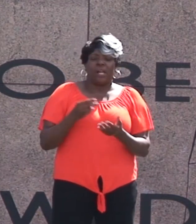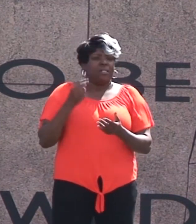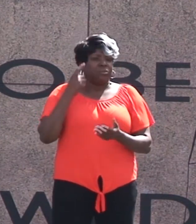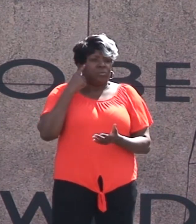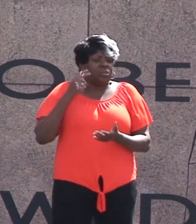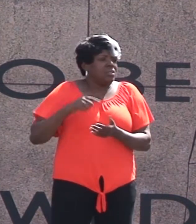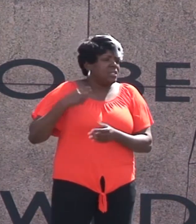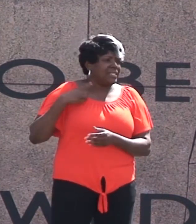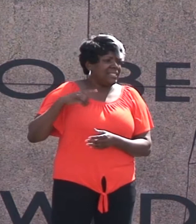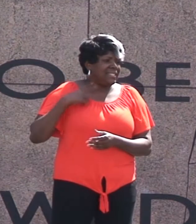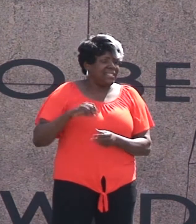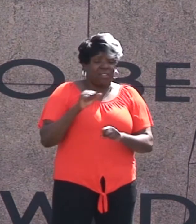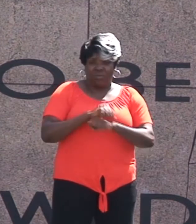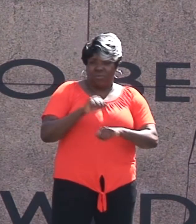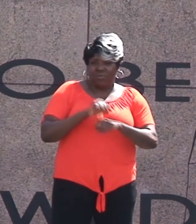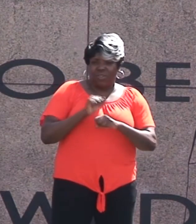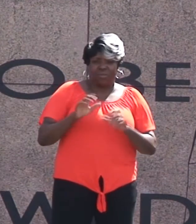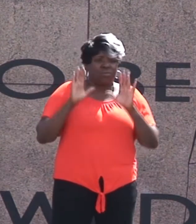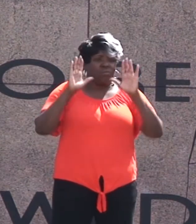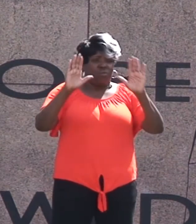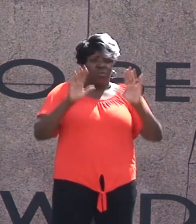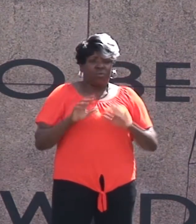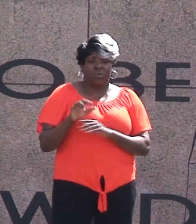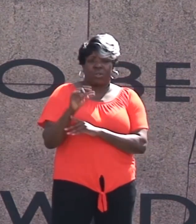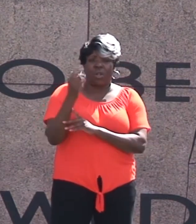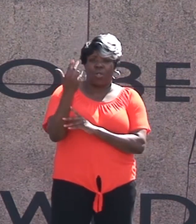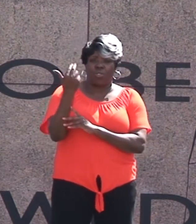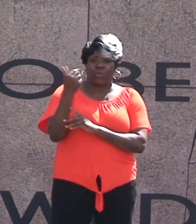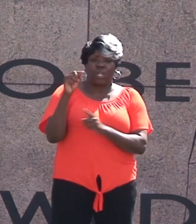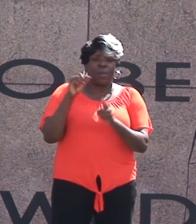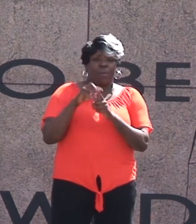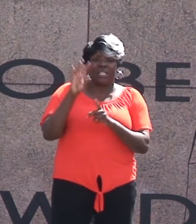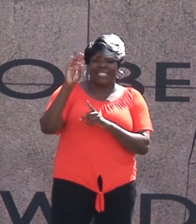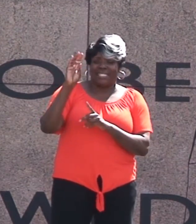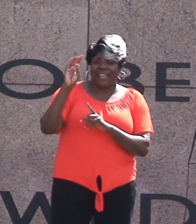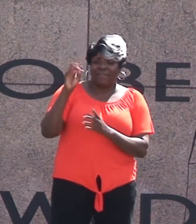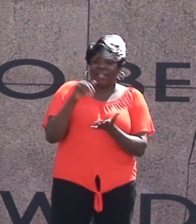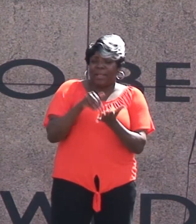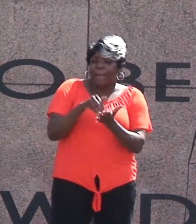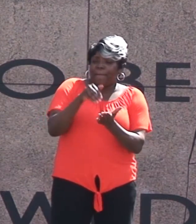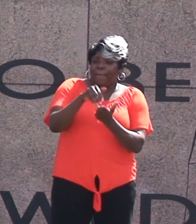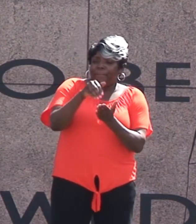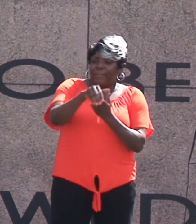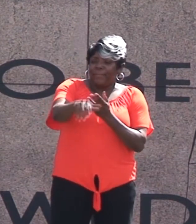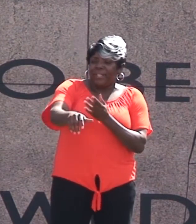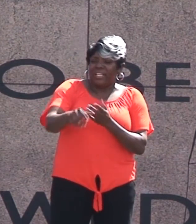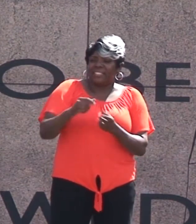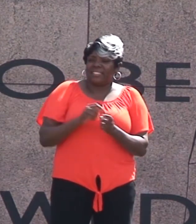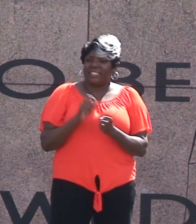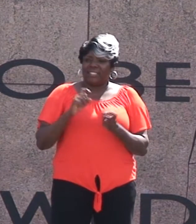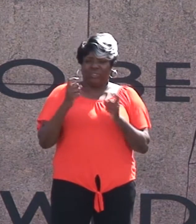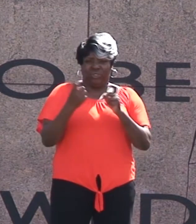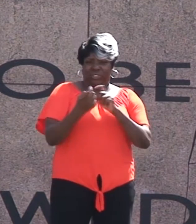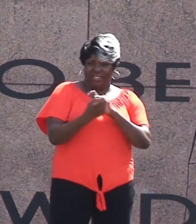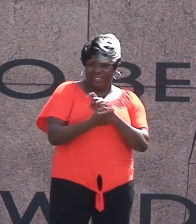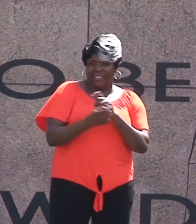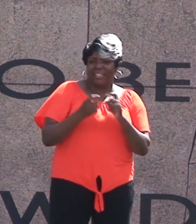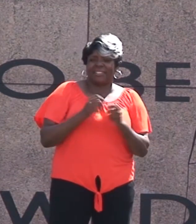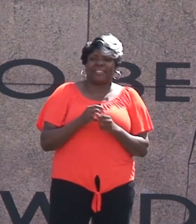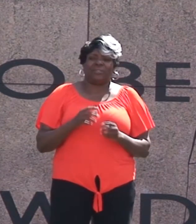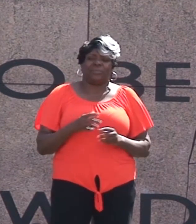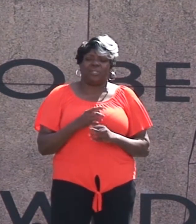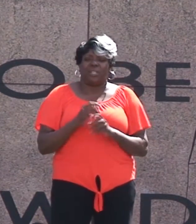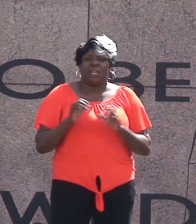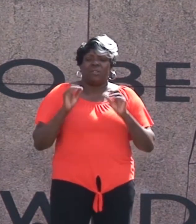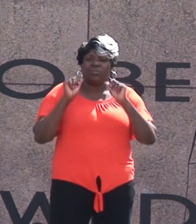This amazing 13.7 billion year history Of an evolving universe That continues to surprise us And